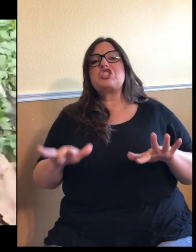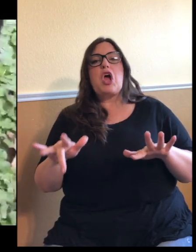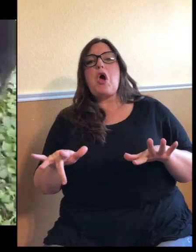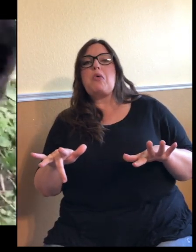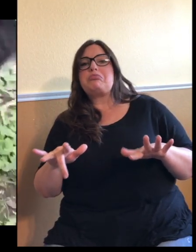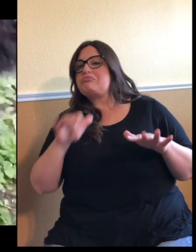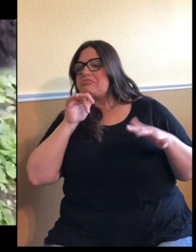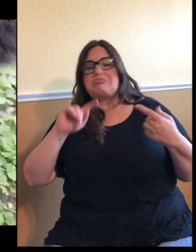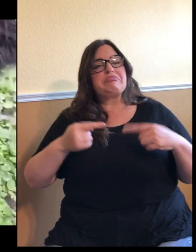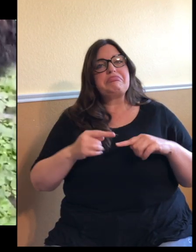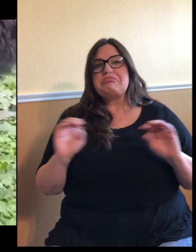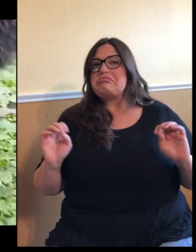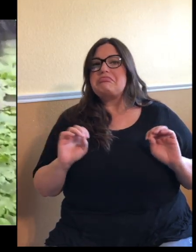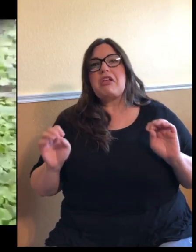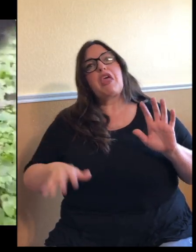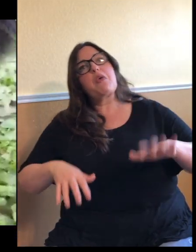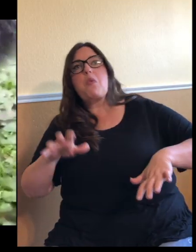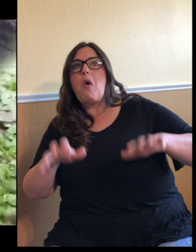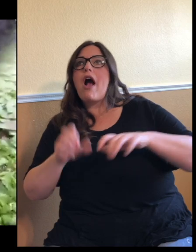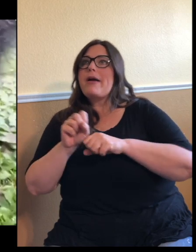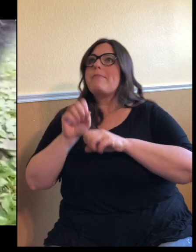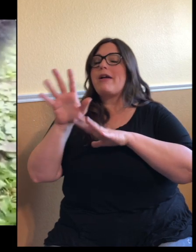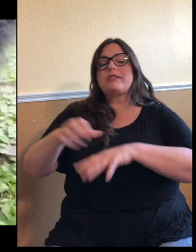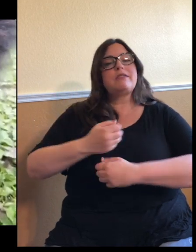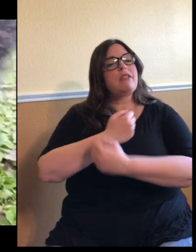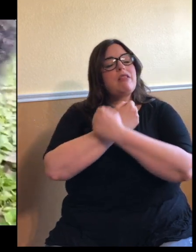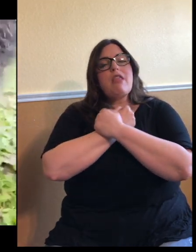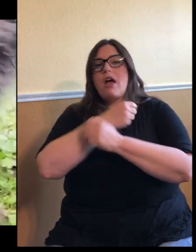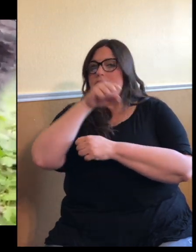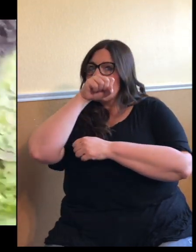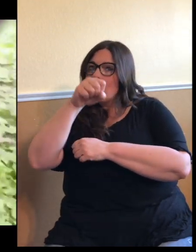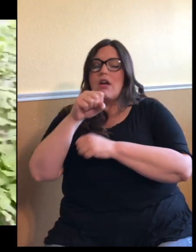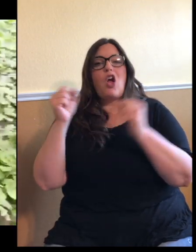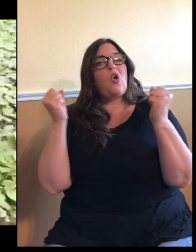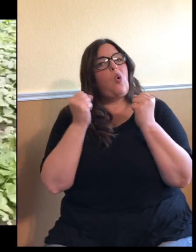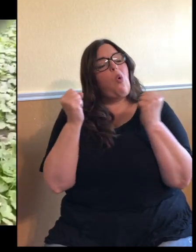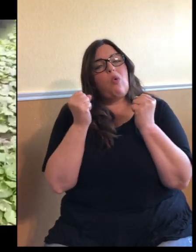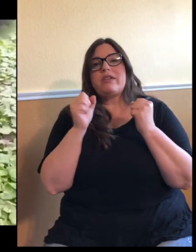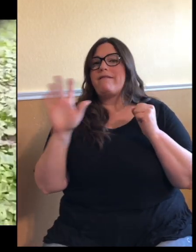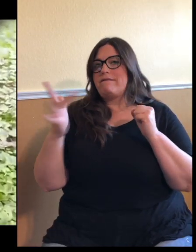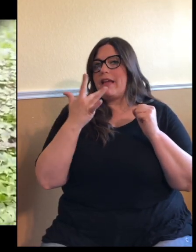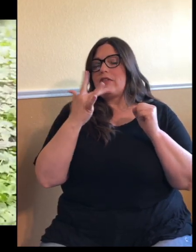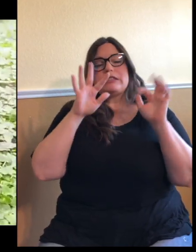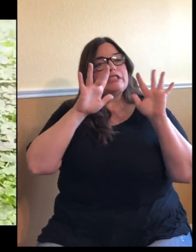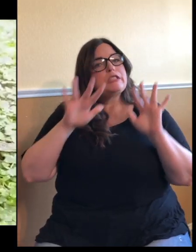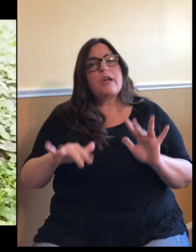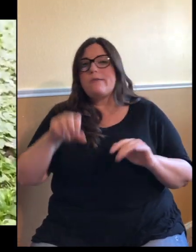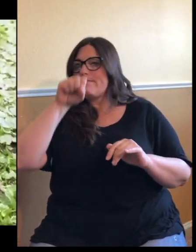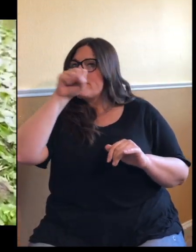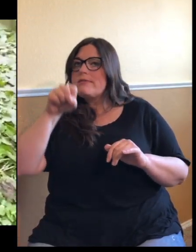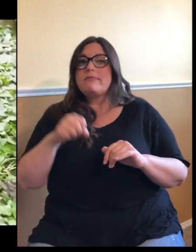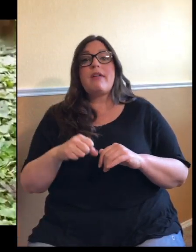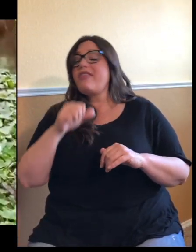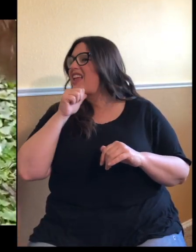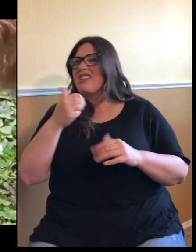and so they love this type of weather this time of year and in the snow. They do not make good pets, unfortunately.